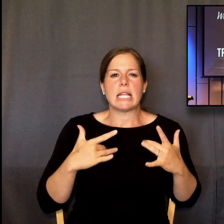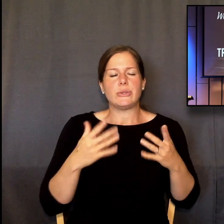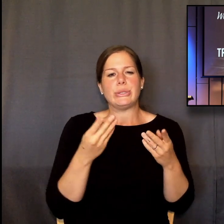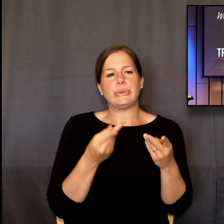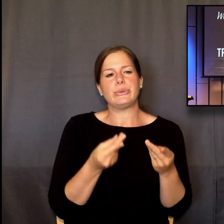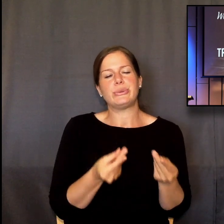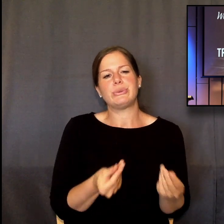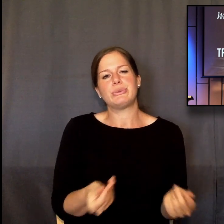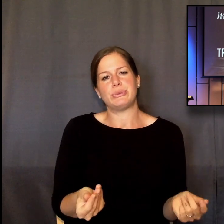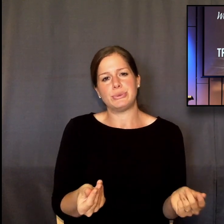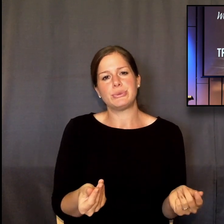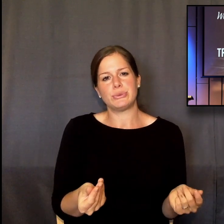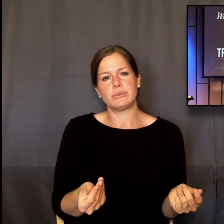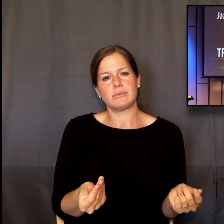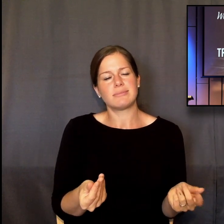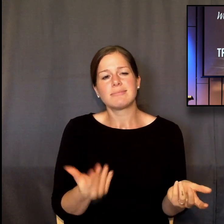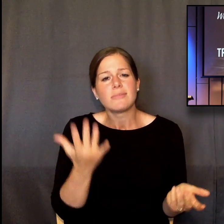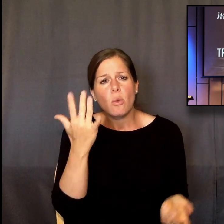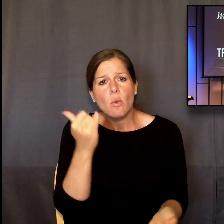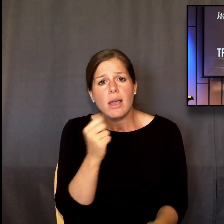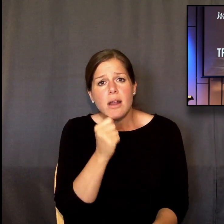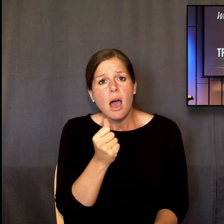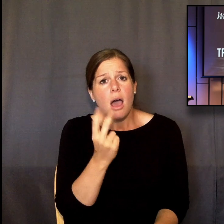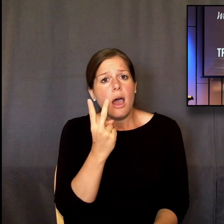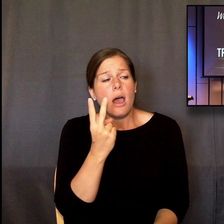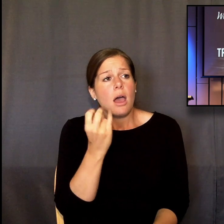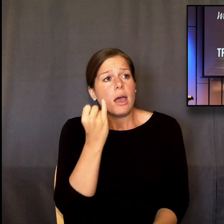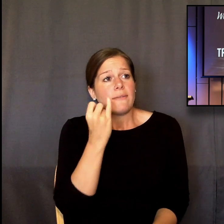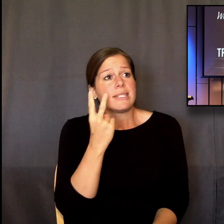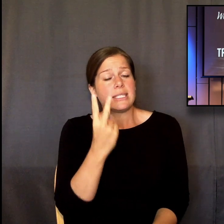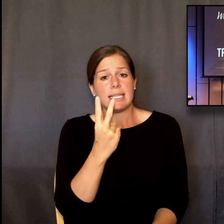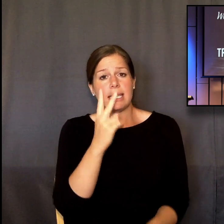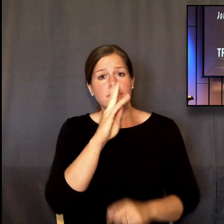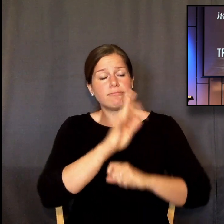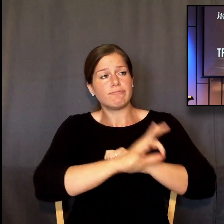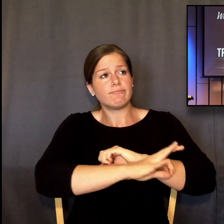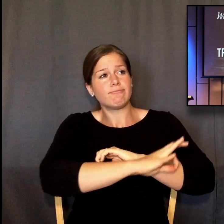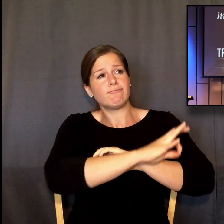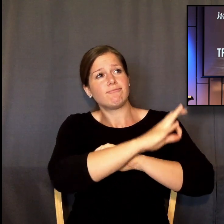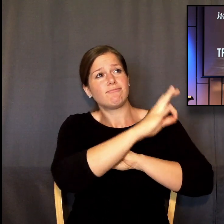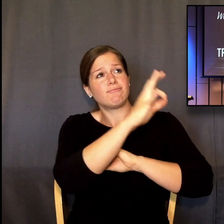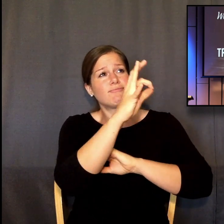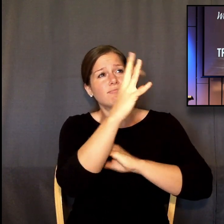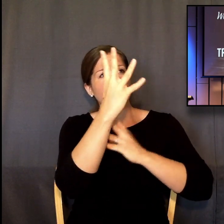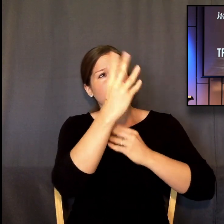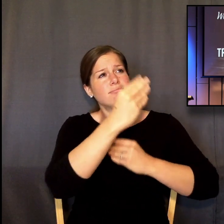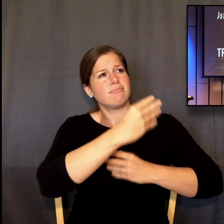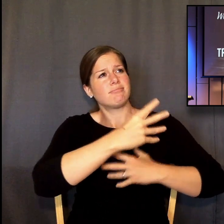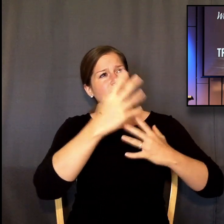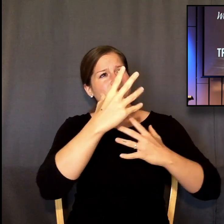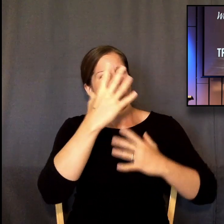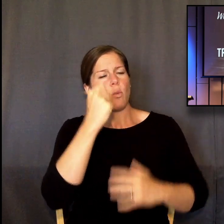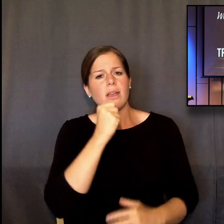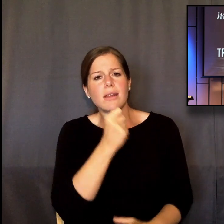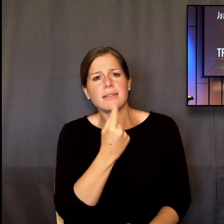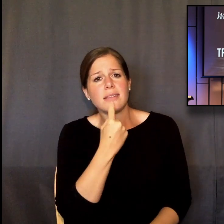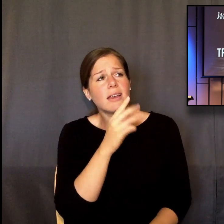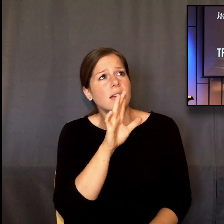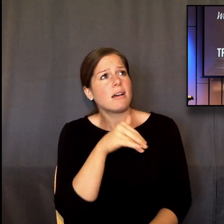or sunsets and say more, more, because that is God at work.